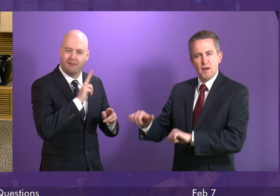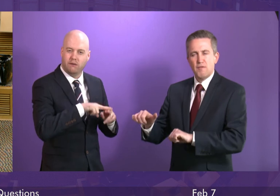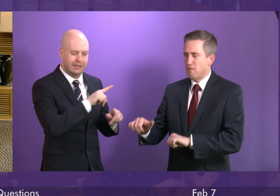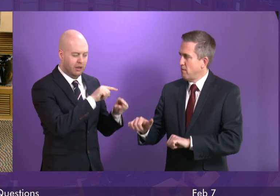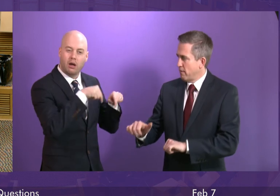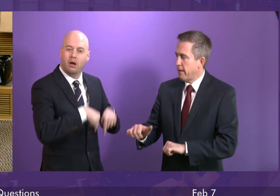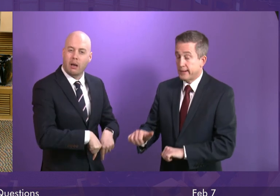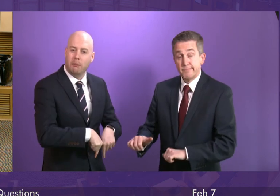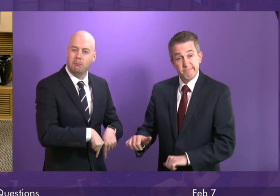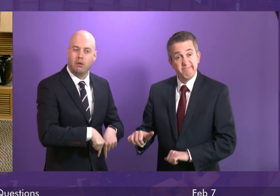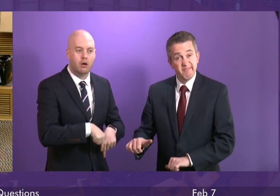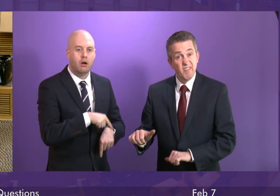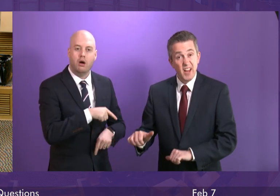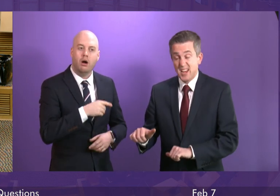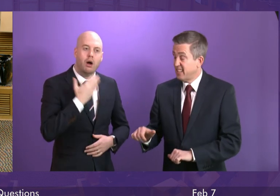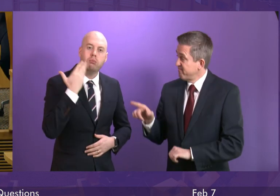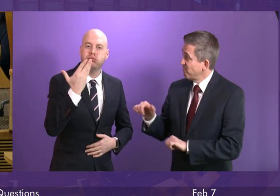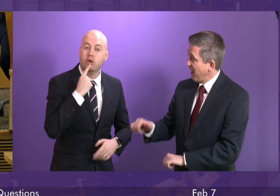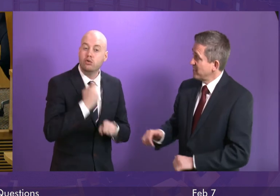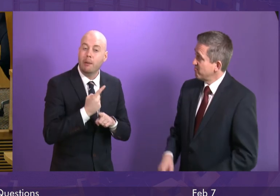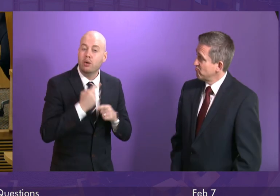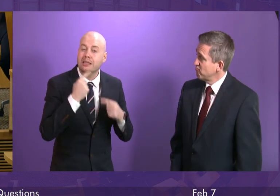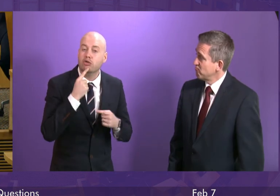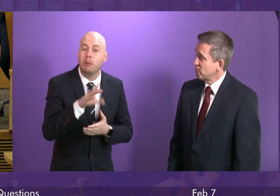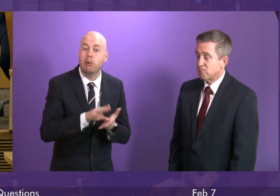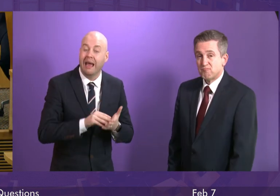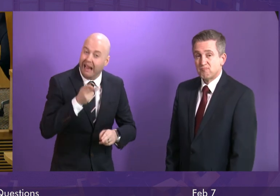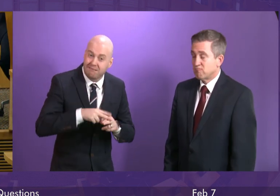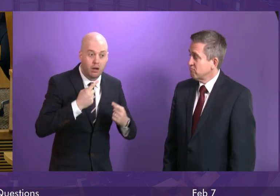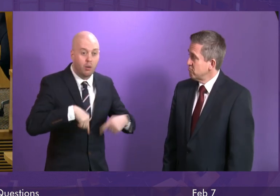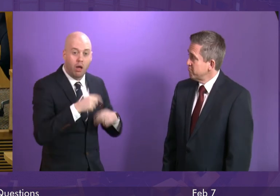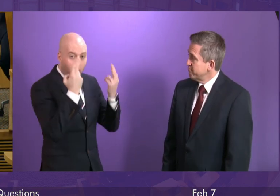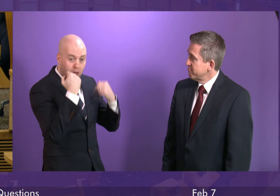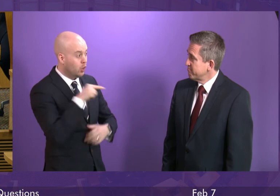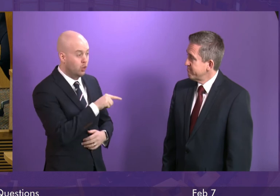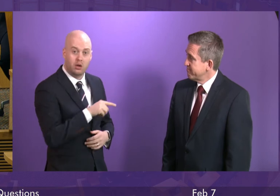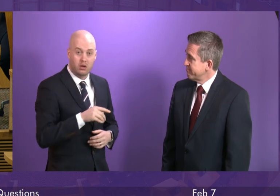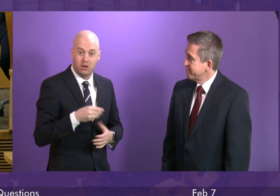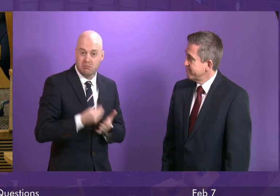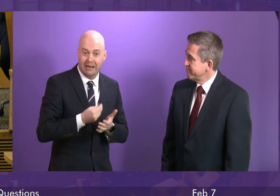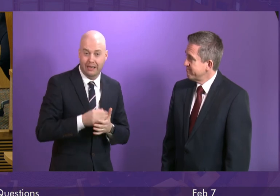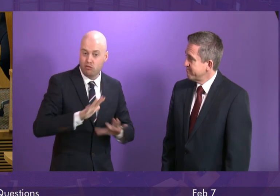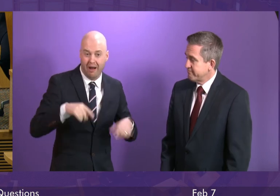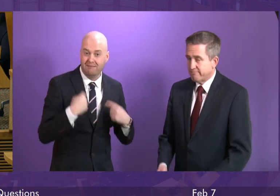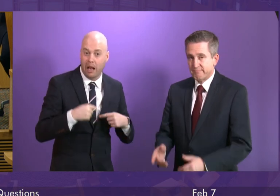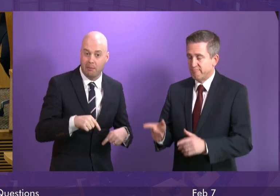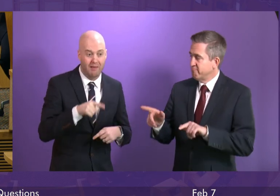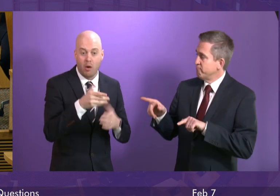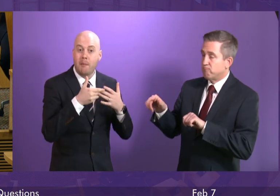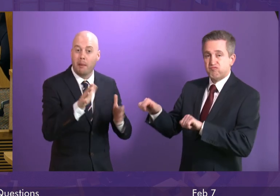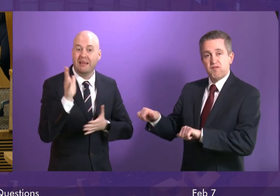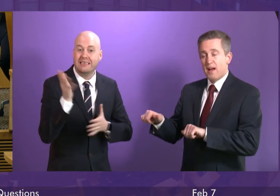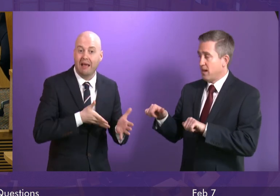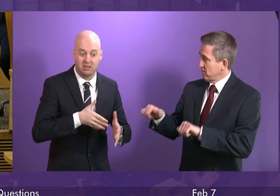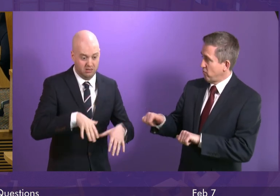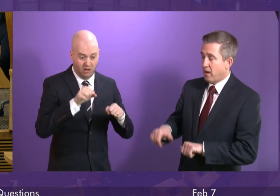claim about teachers' pay If Murda Fraser has had his way there'd be no money available on the 1st of April for our public services